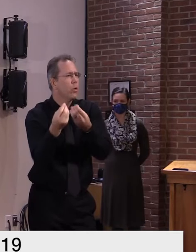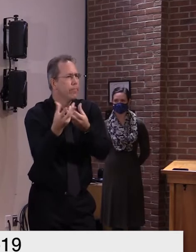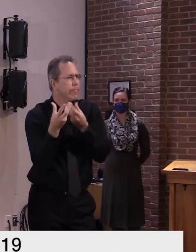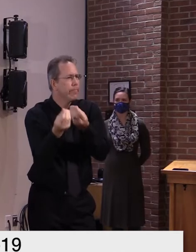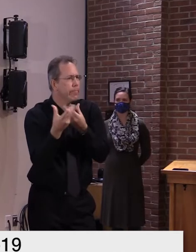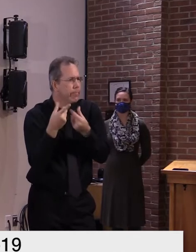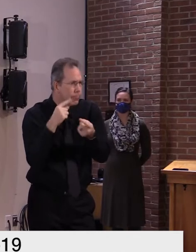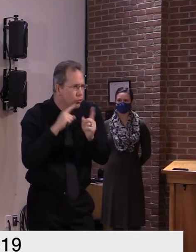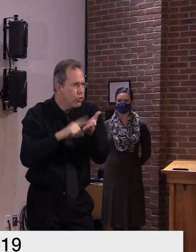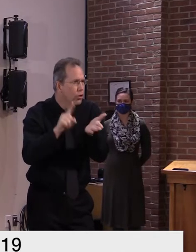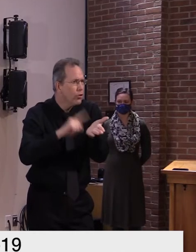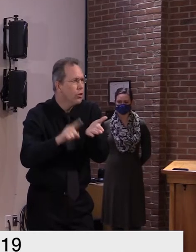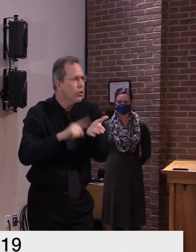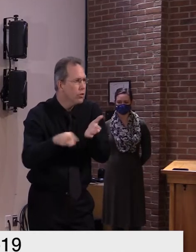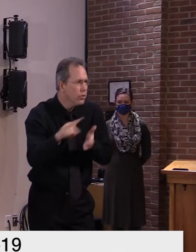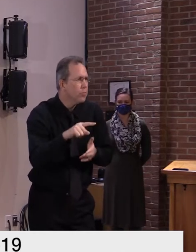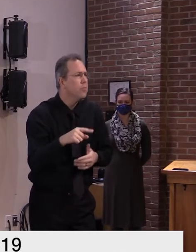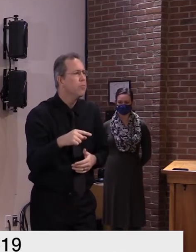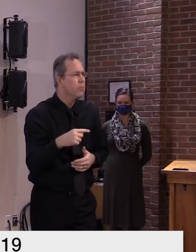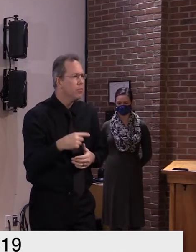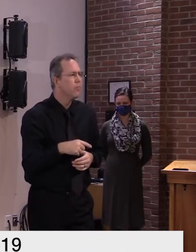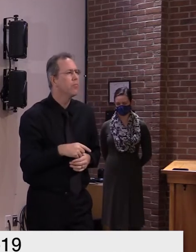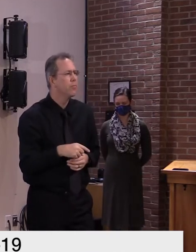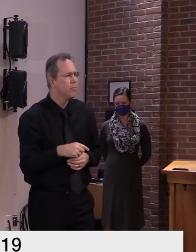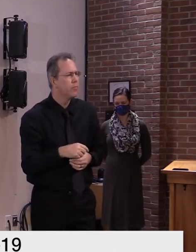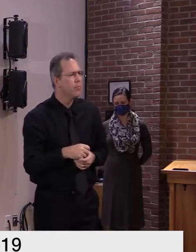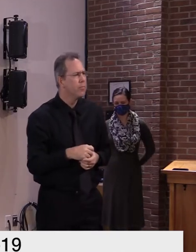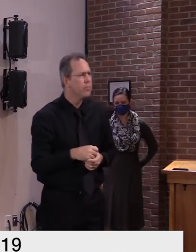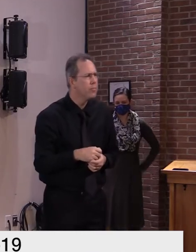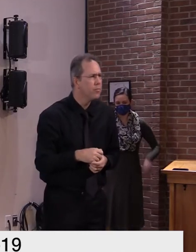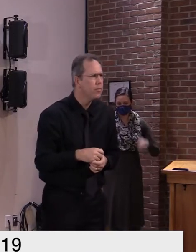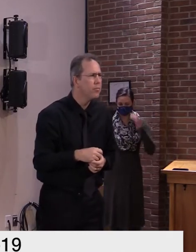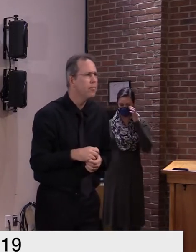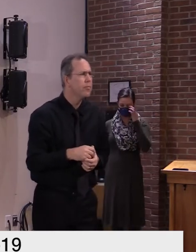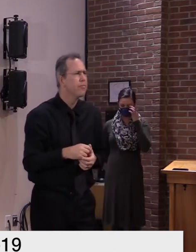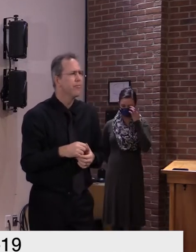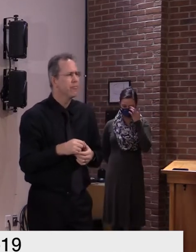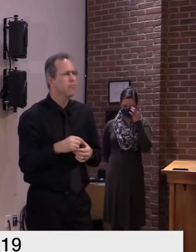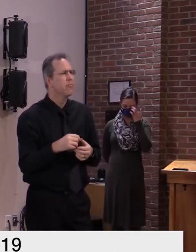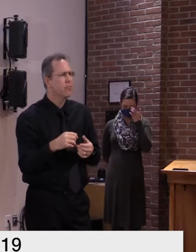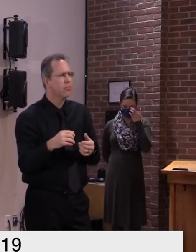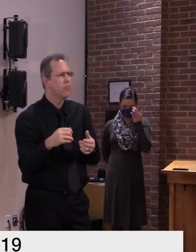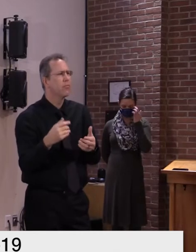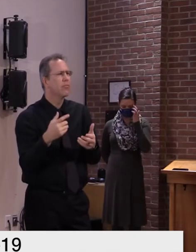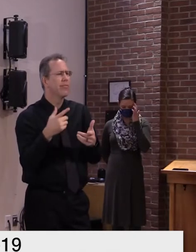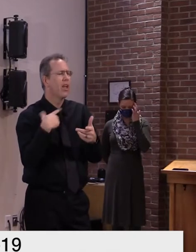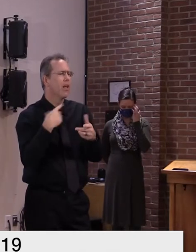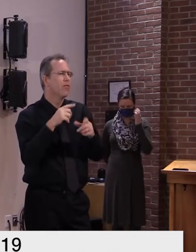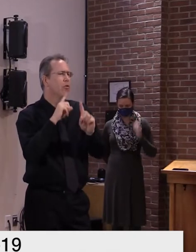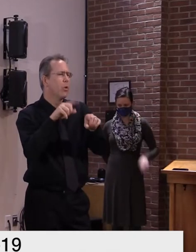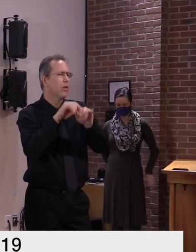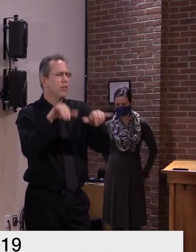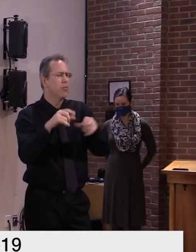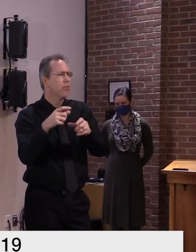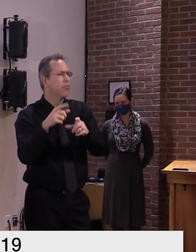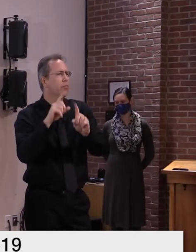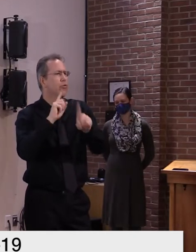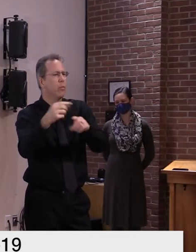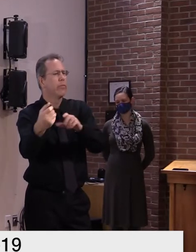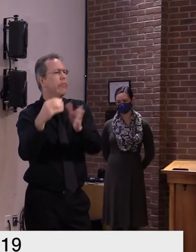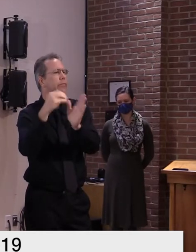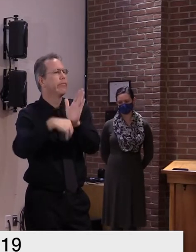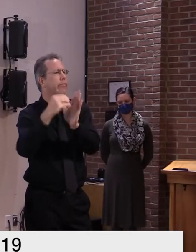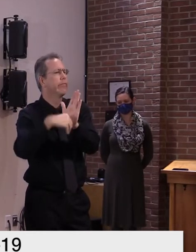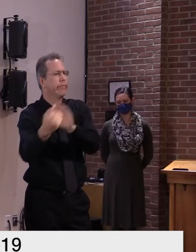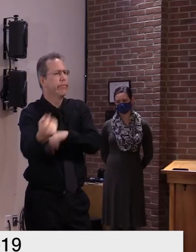er's adverse event reporting system which uh takes all this data and works between